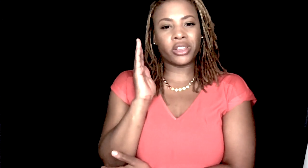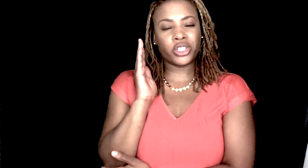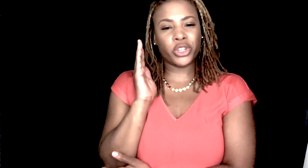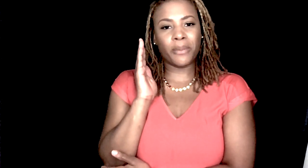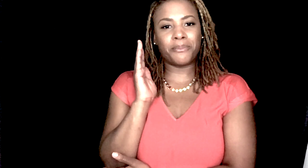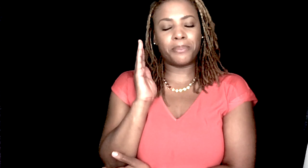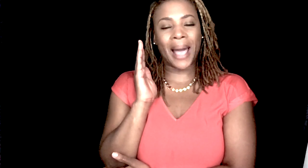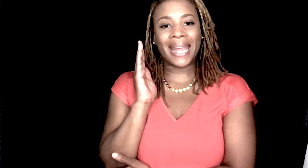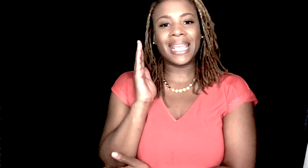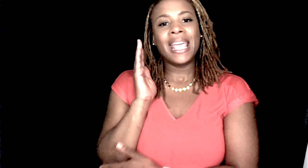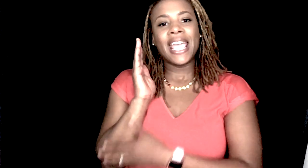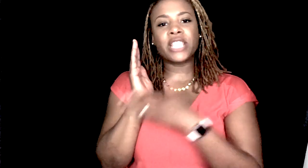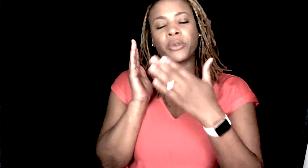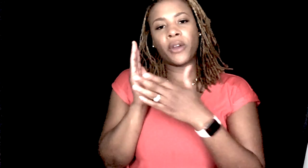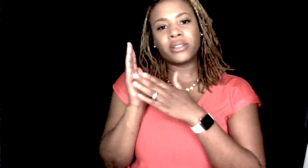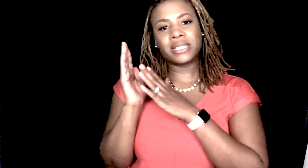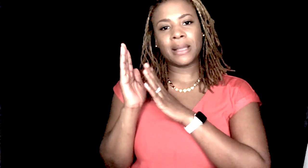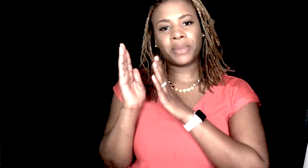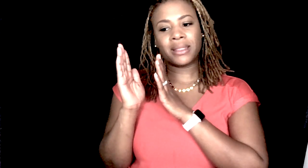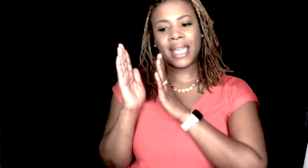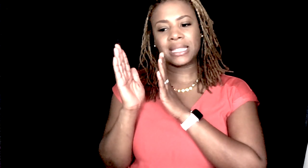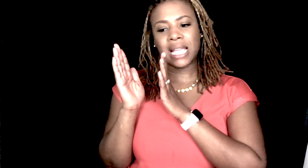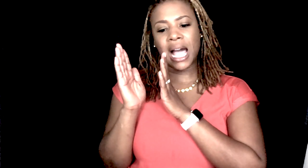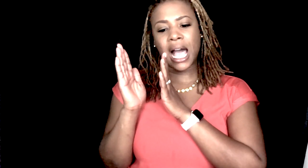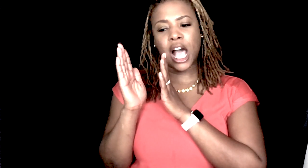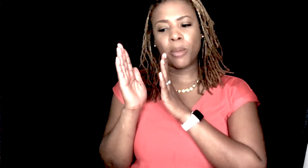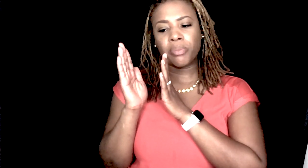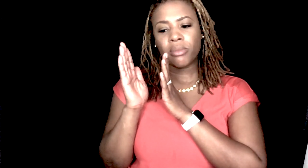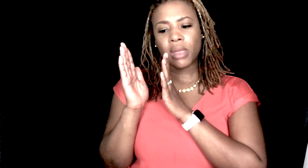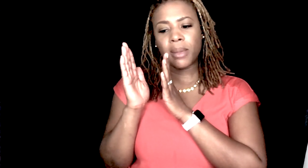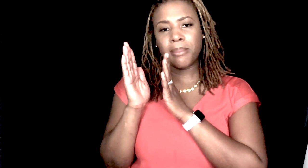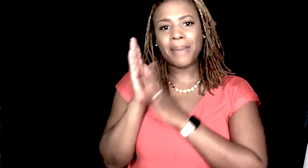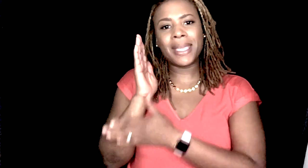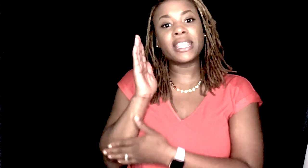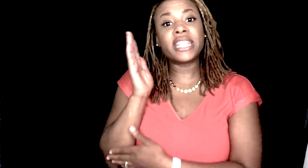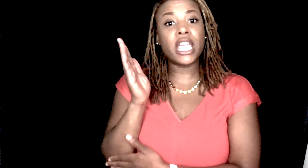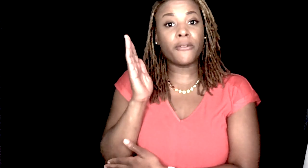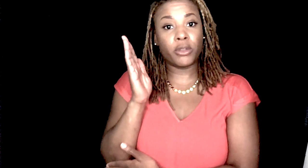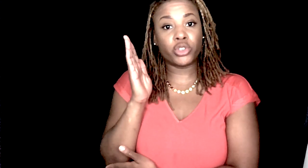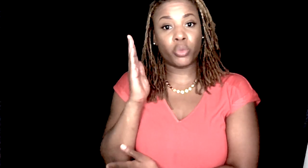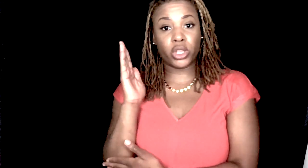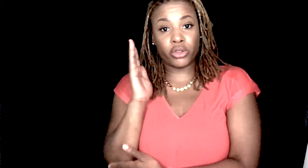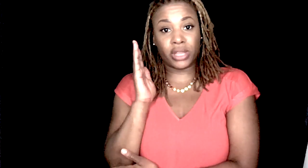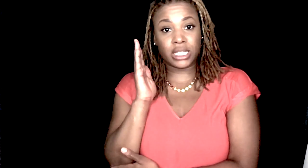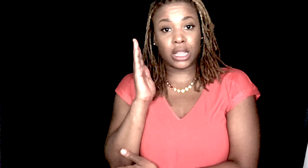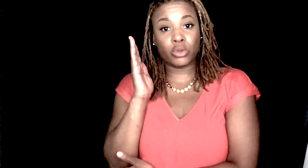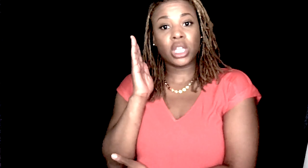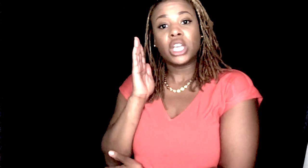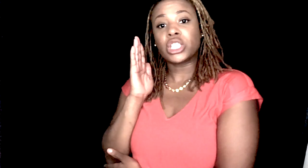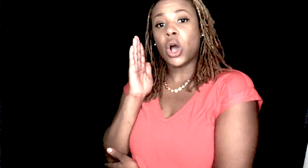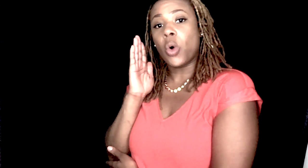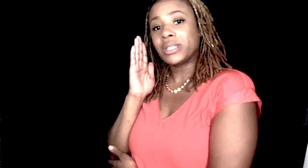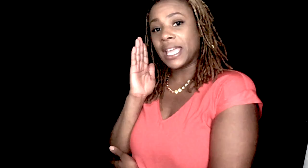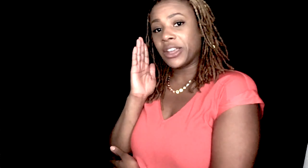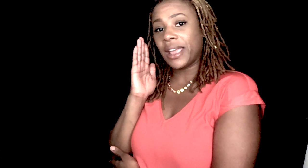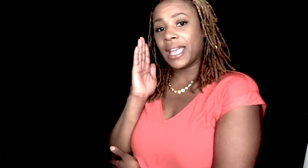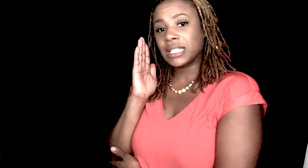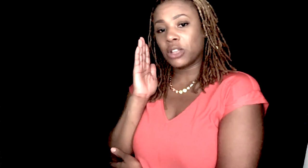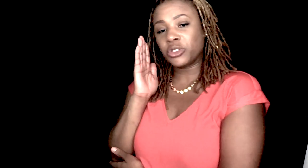your body, it's referring to something that's maybe in the near future when you're this close. So, take your hand closer to